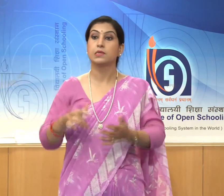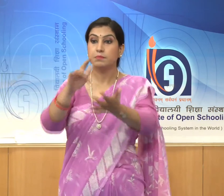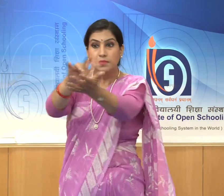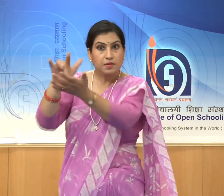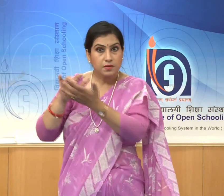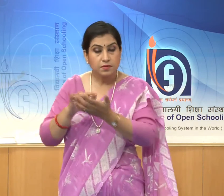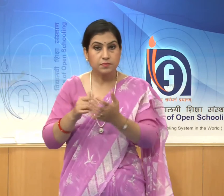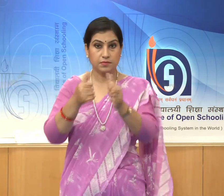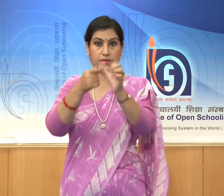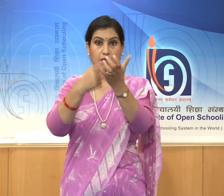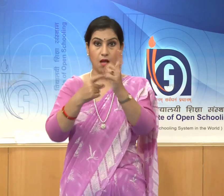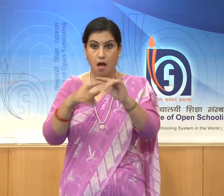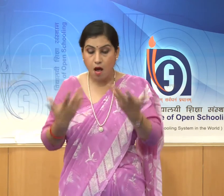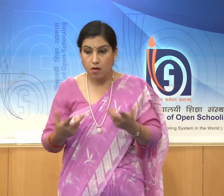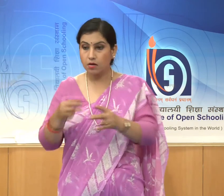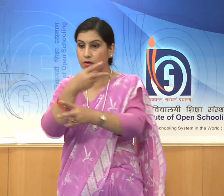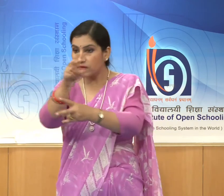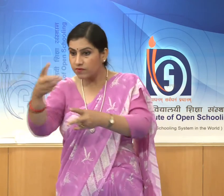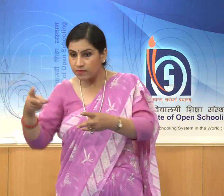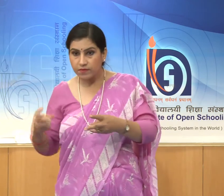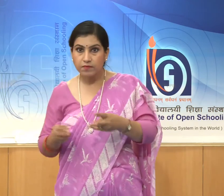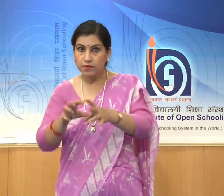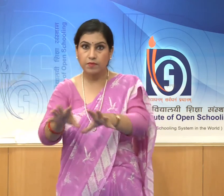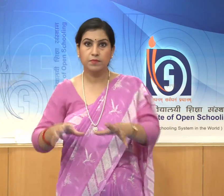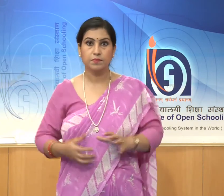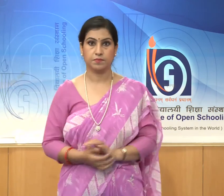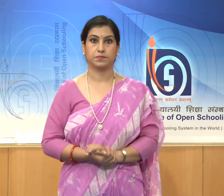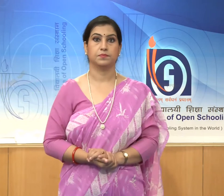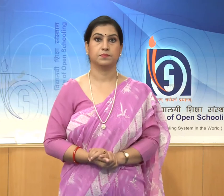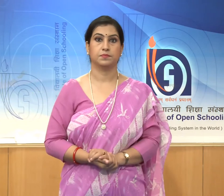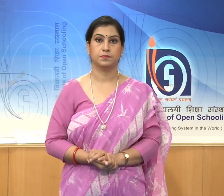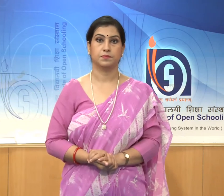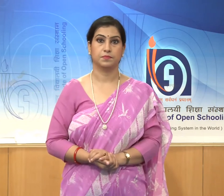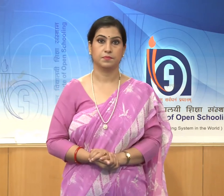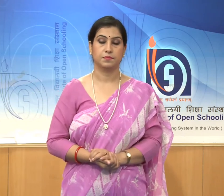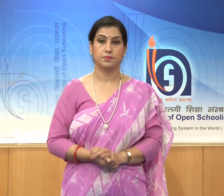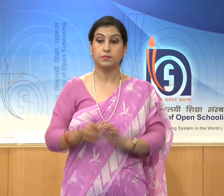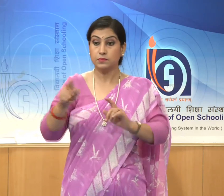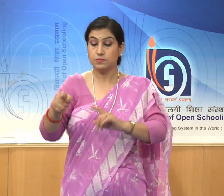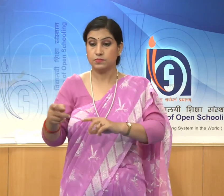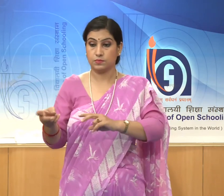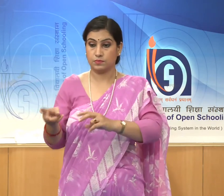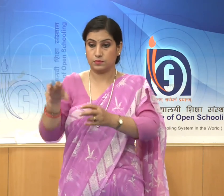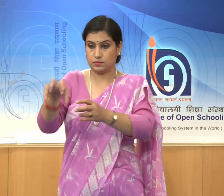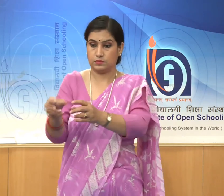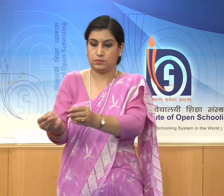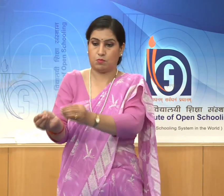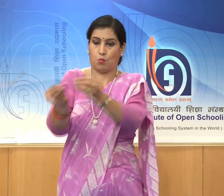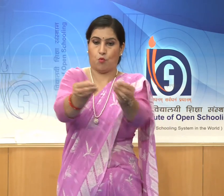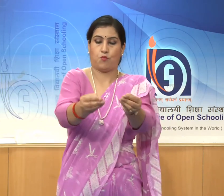the art activities shifted to